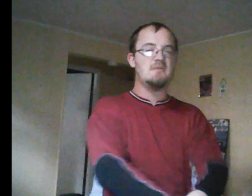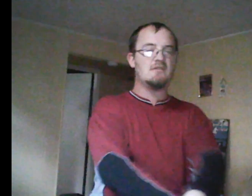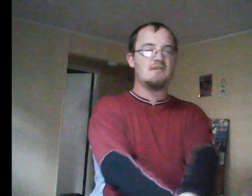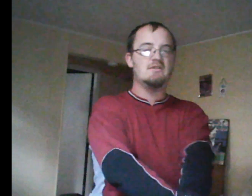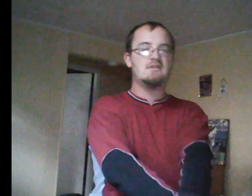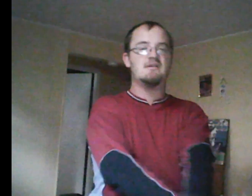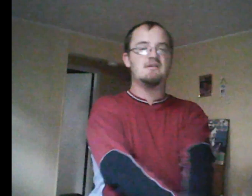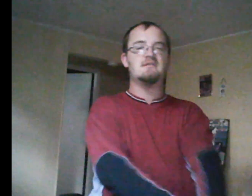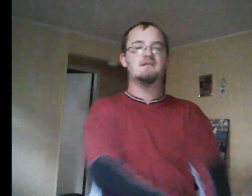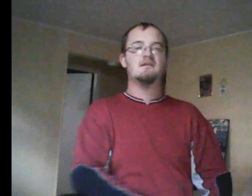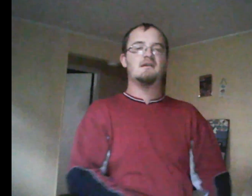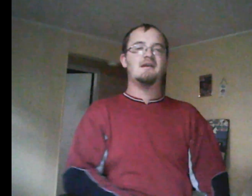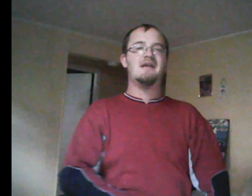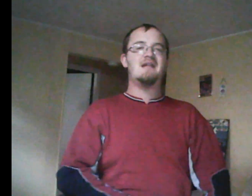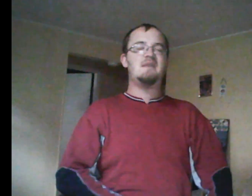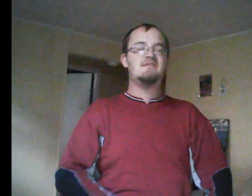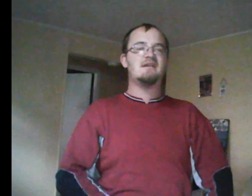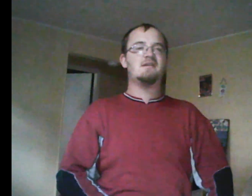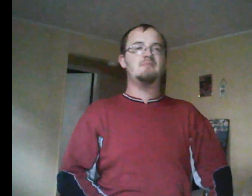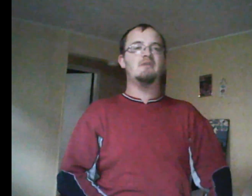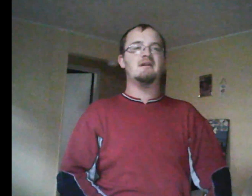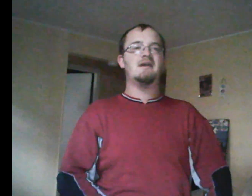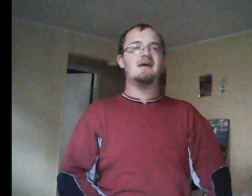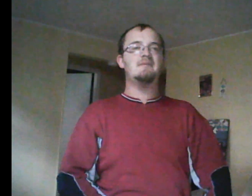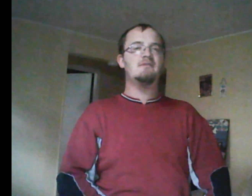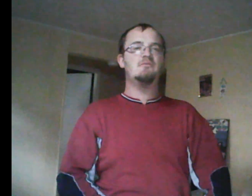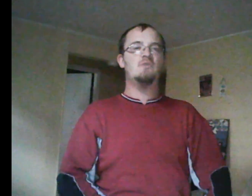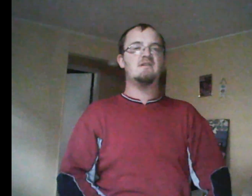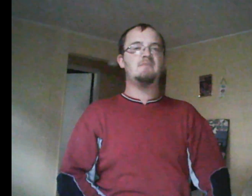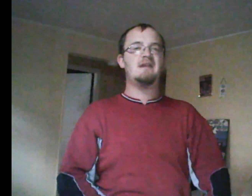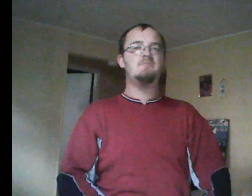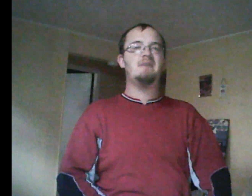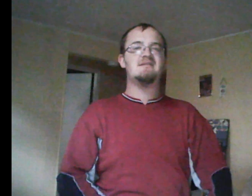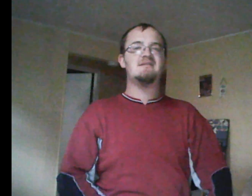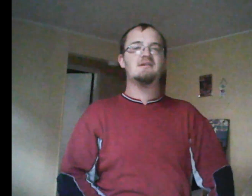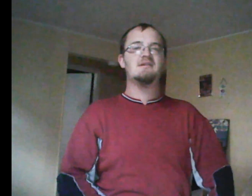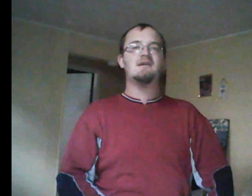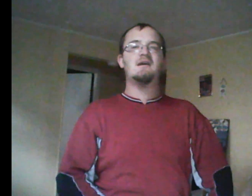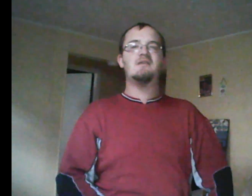It's basically put, Emma was a pain in the butt in the first few seasons of Degrassi.